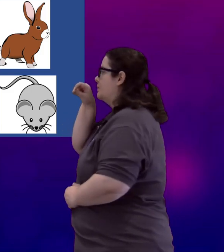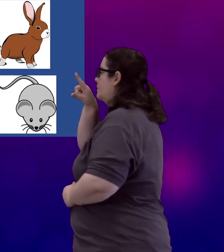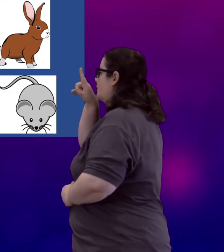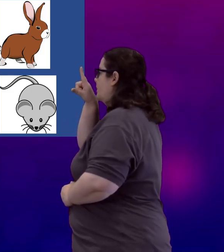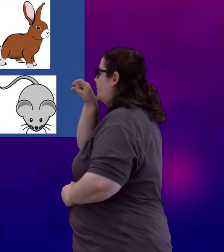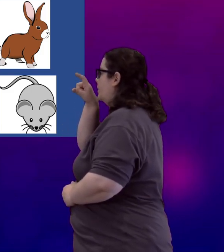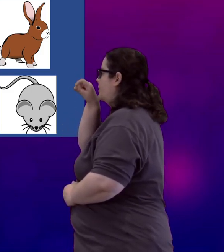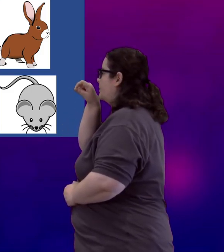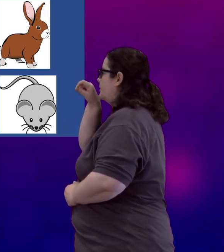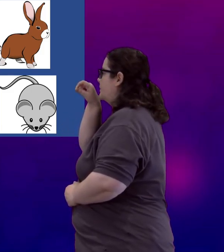Bird.